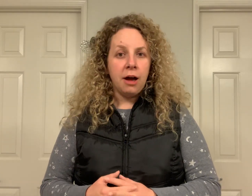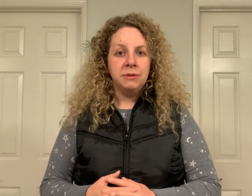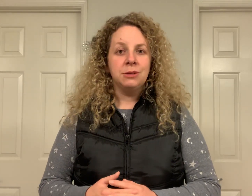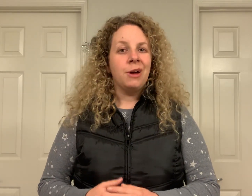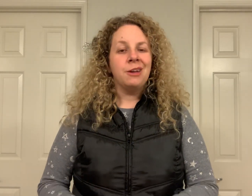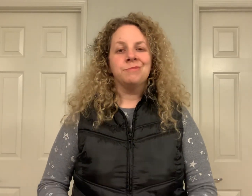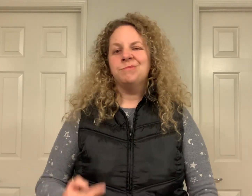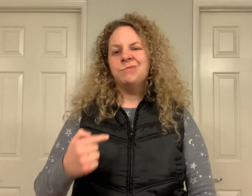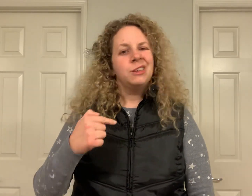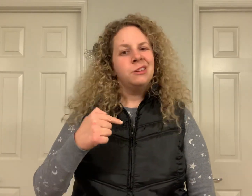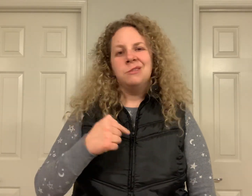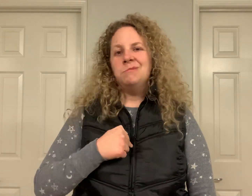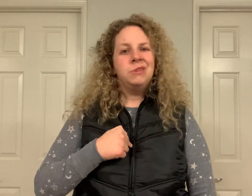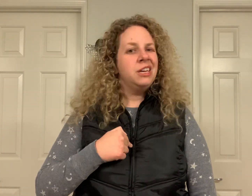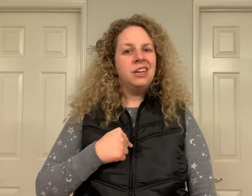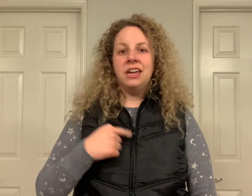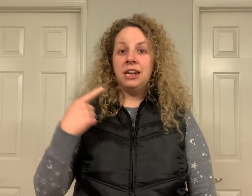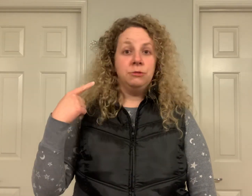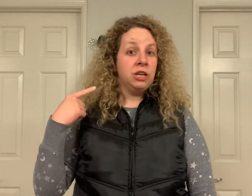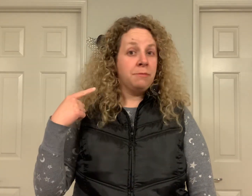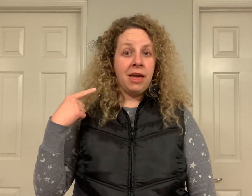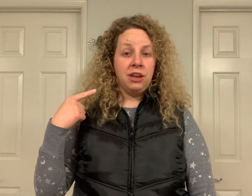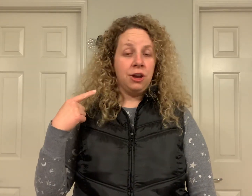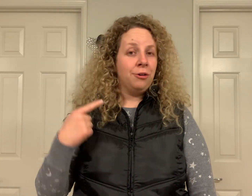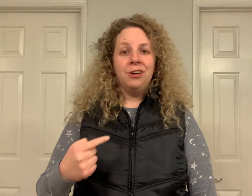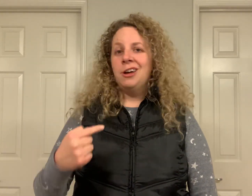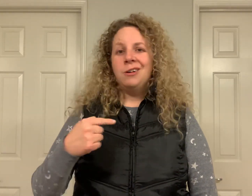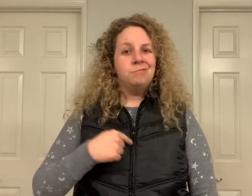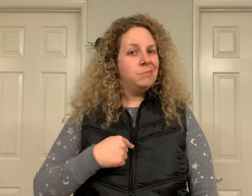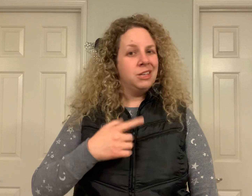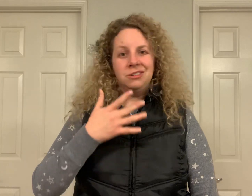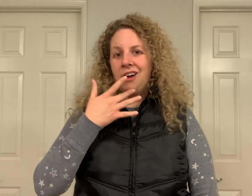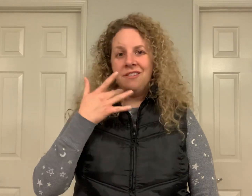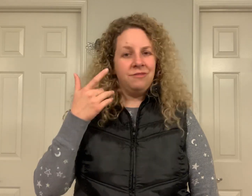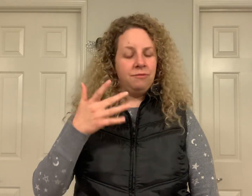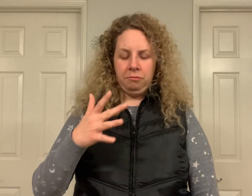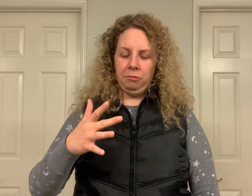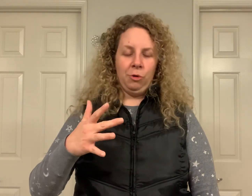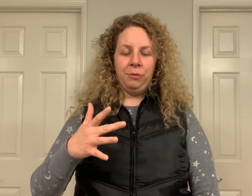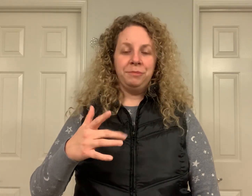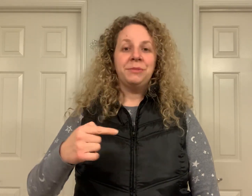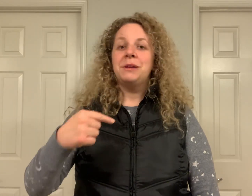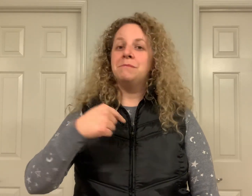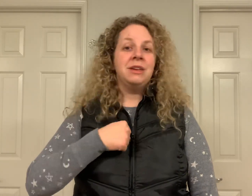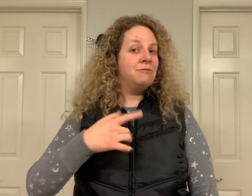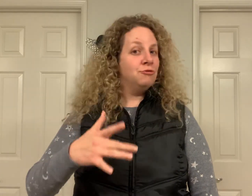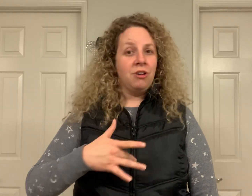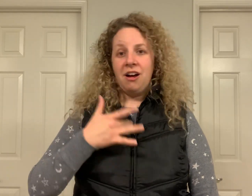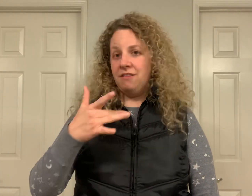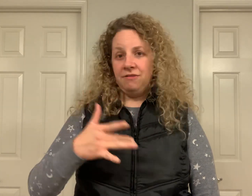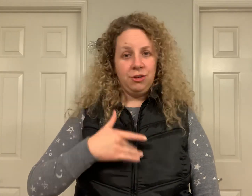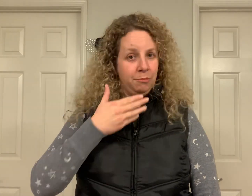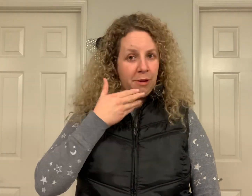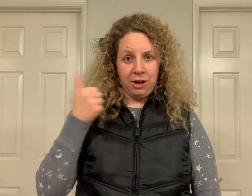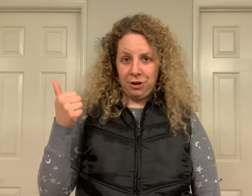opposite way, me, and I'm shaking my head now, me not, well, me not feel better,